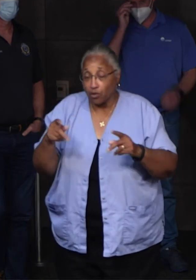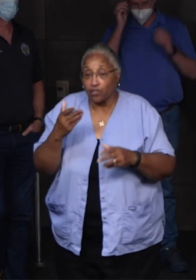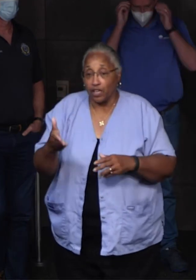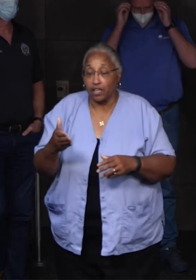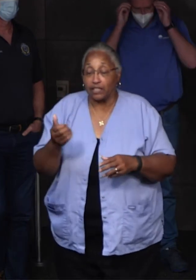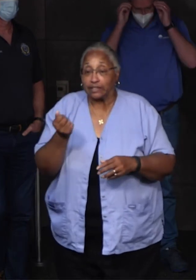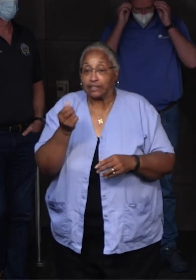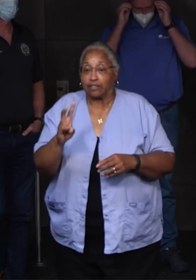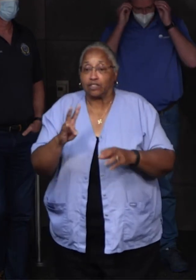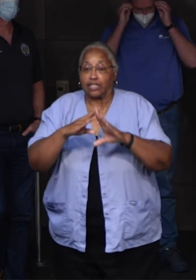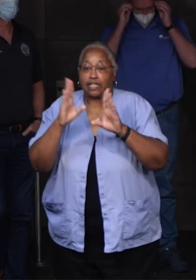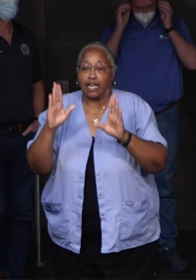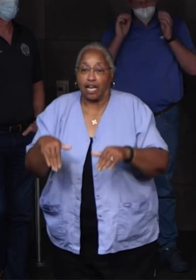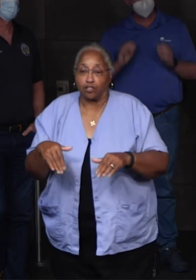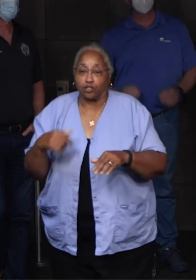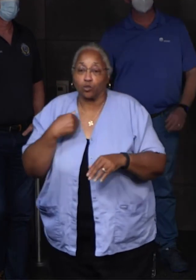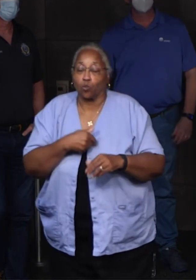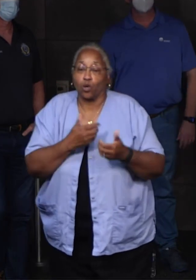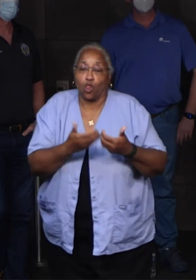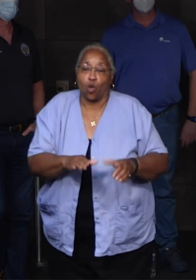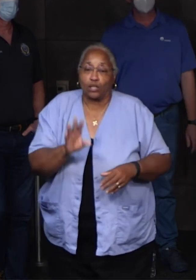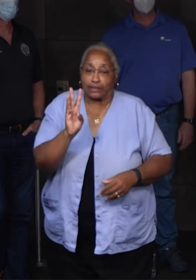were 17 houses on the street and we lost six.